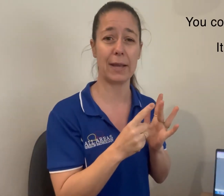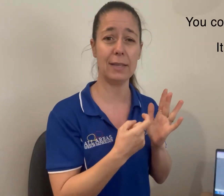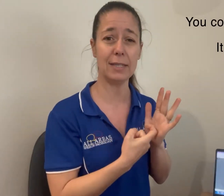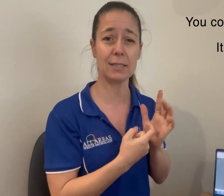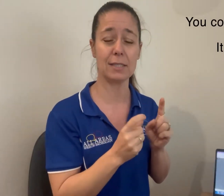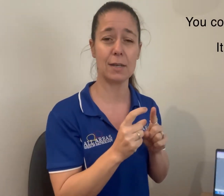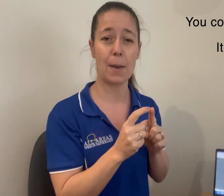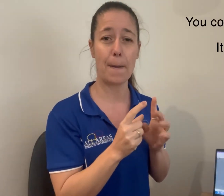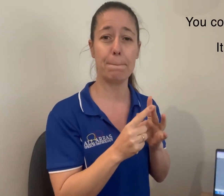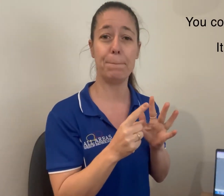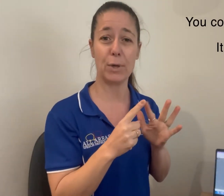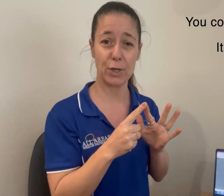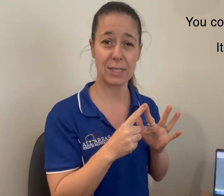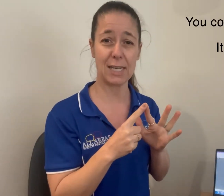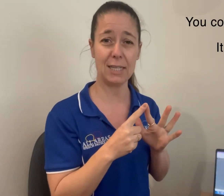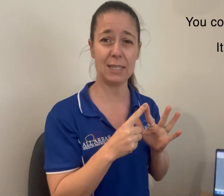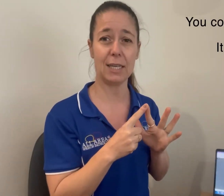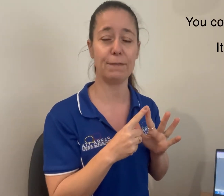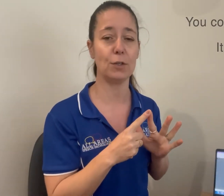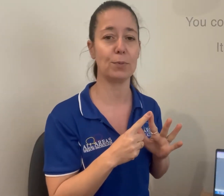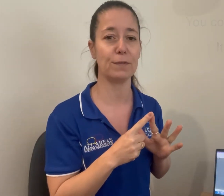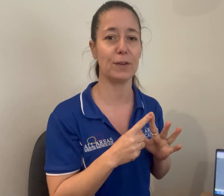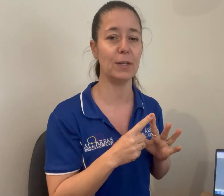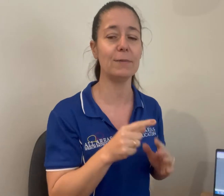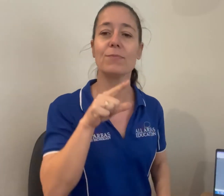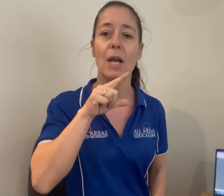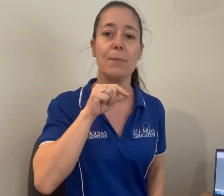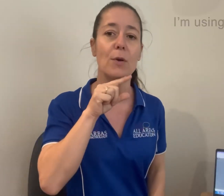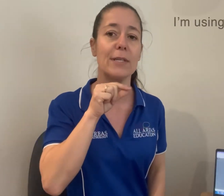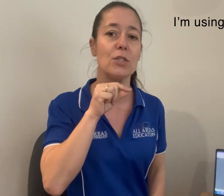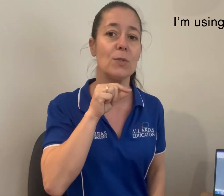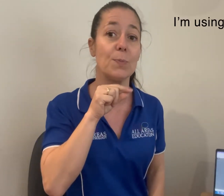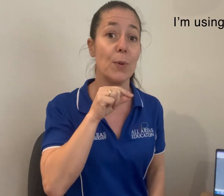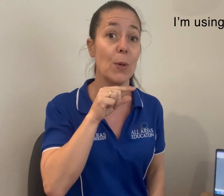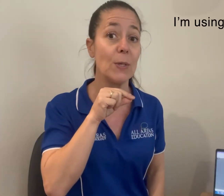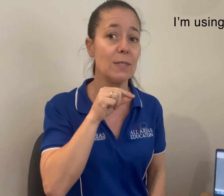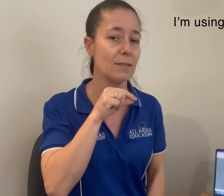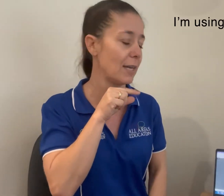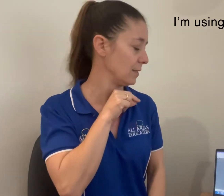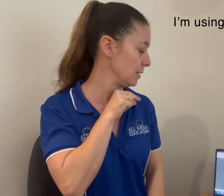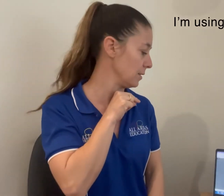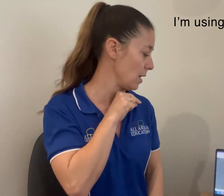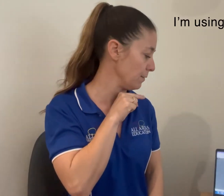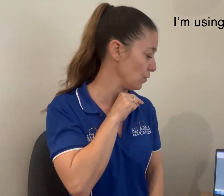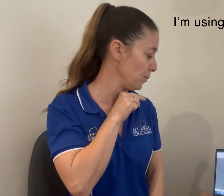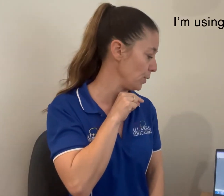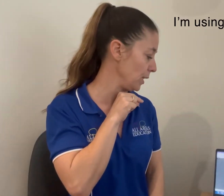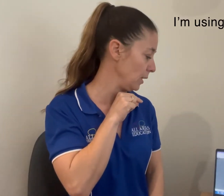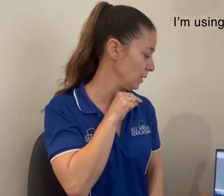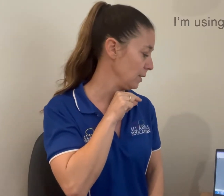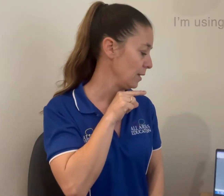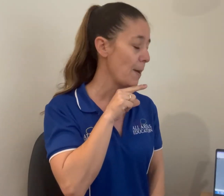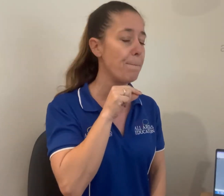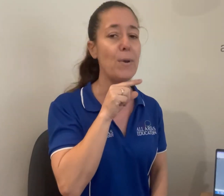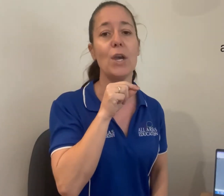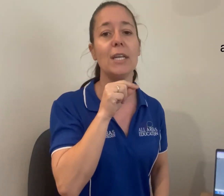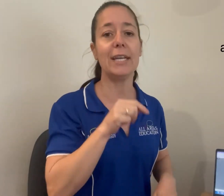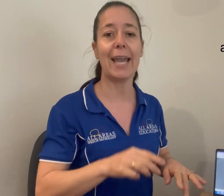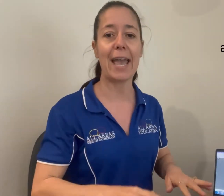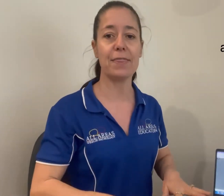it birdie if you'd prefer. I'm going to use bird birdie. Birdie and the